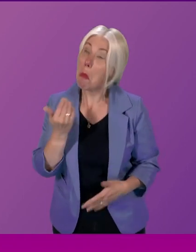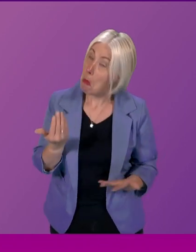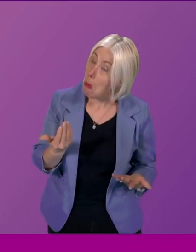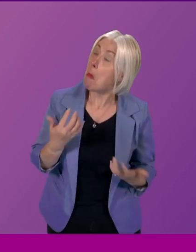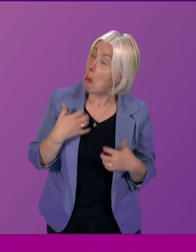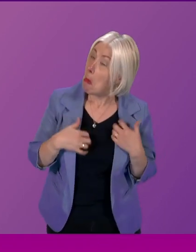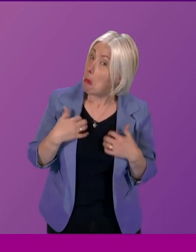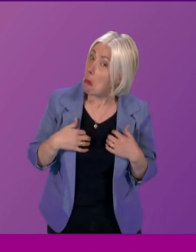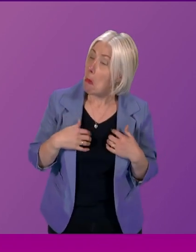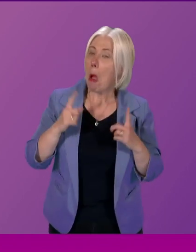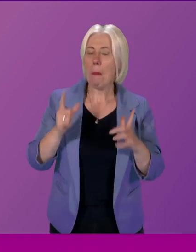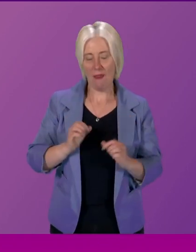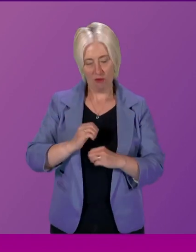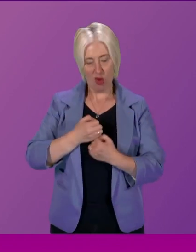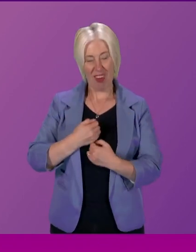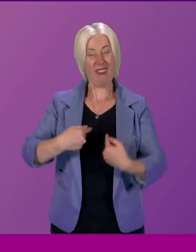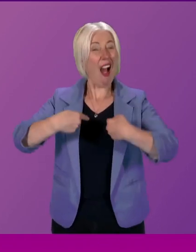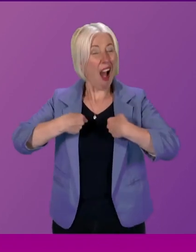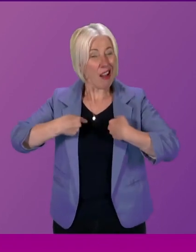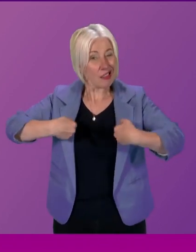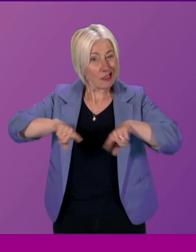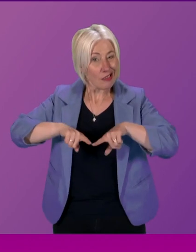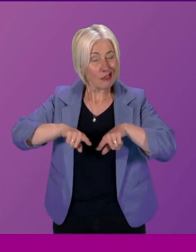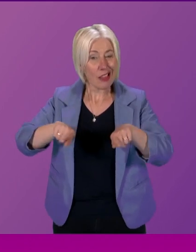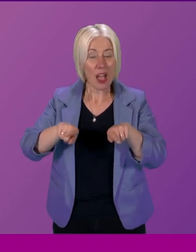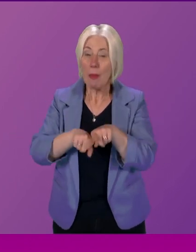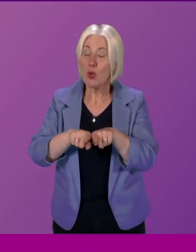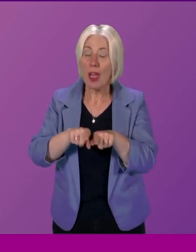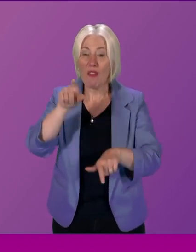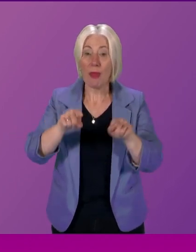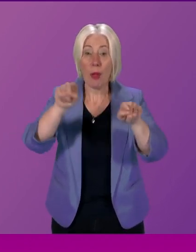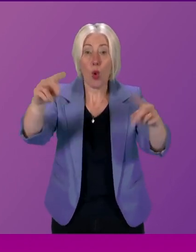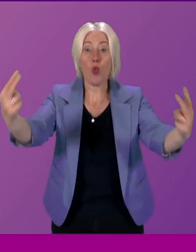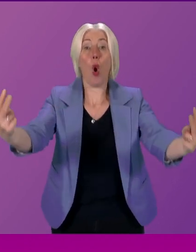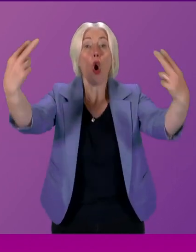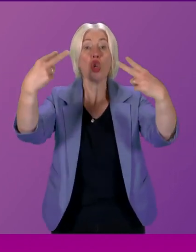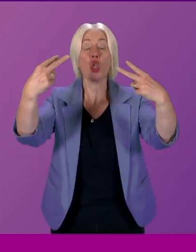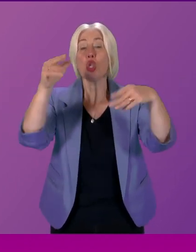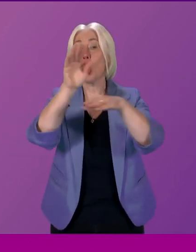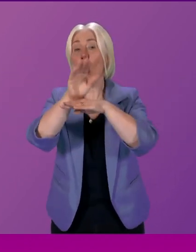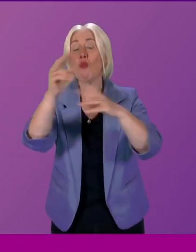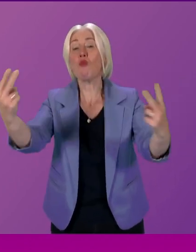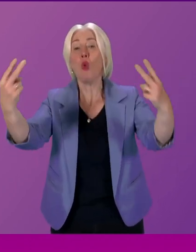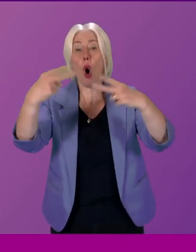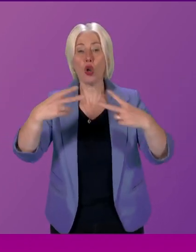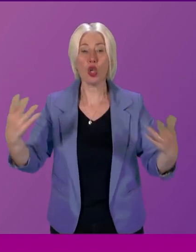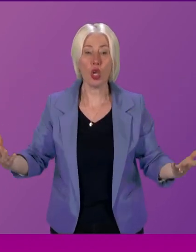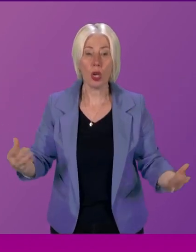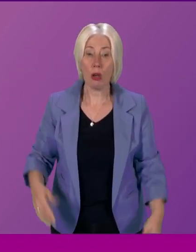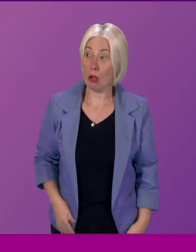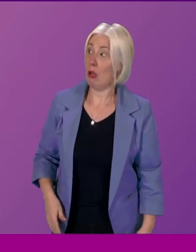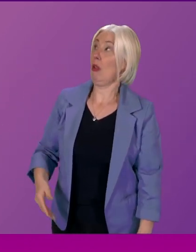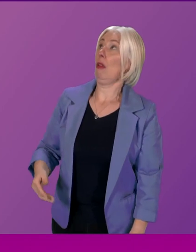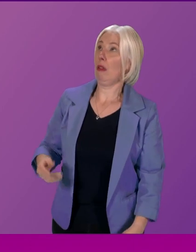just for us it is frustrating for people who watch the events in this chamber and how many of us have been told well you never got an